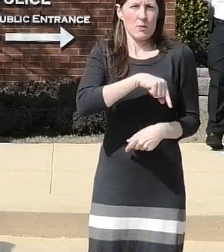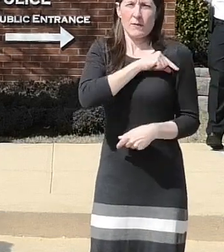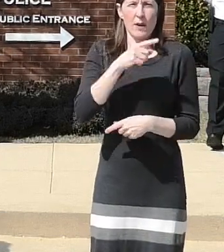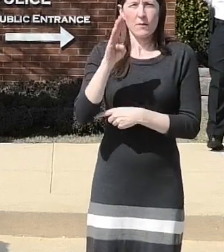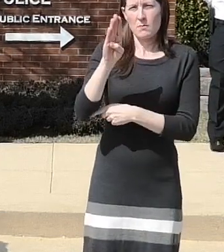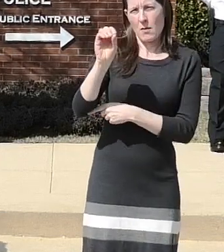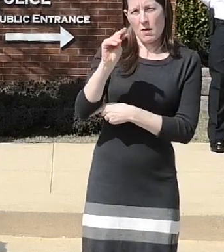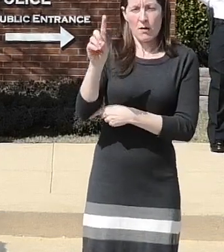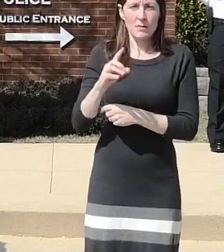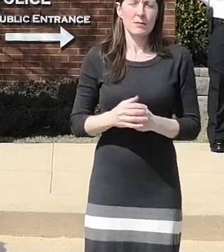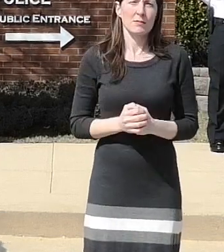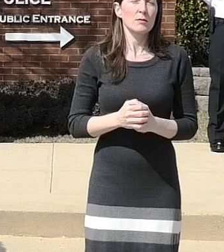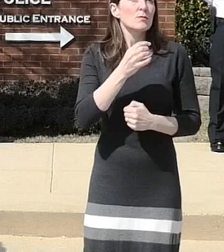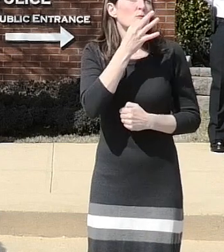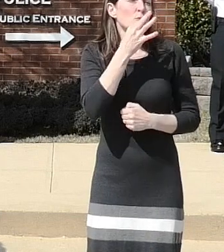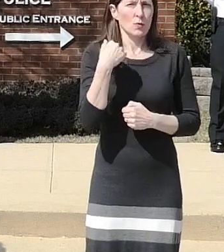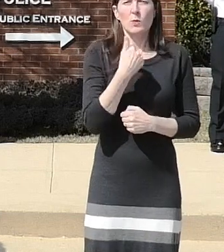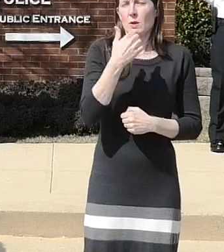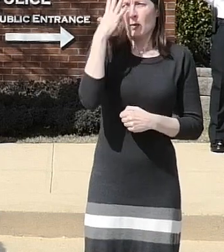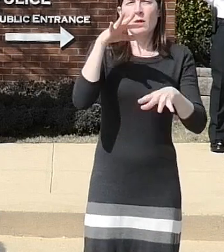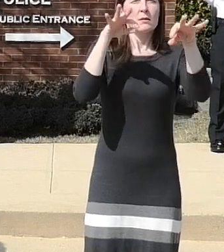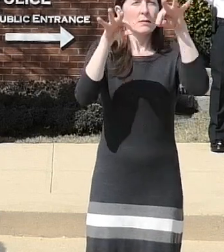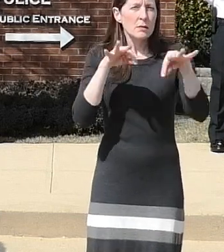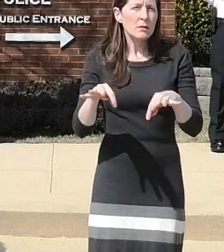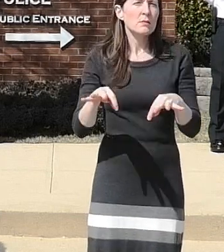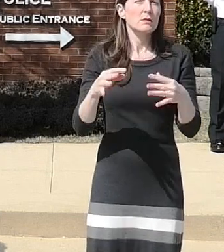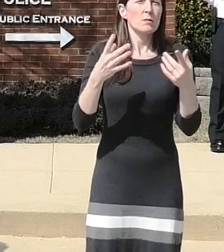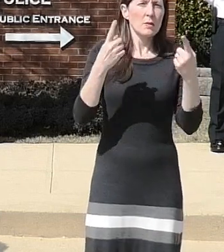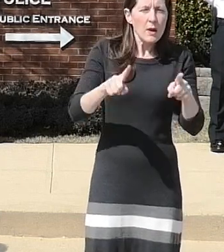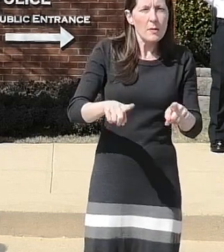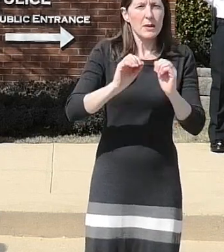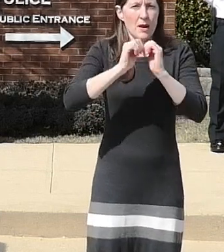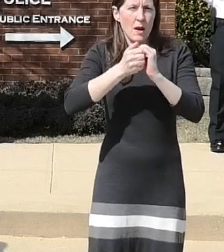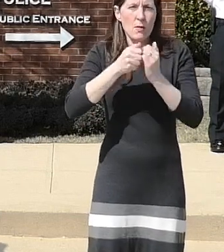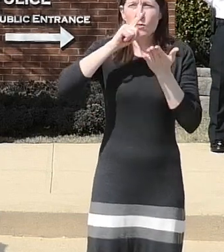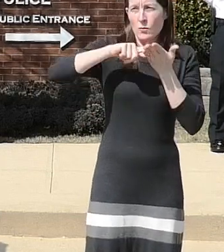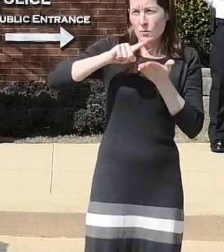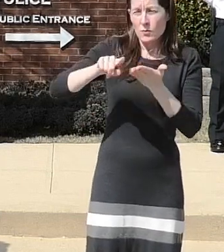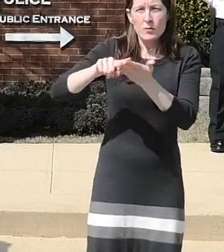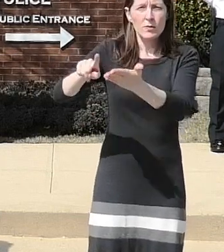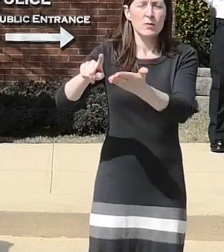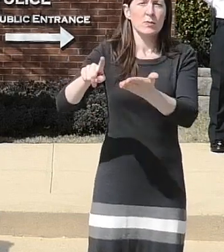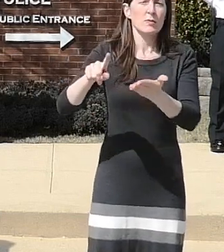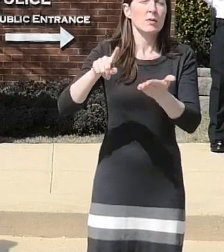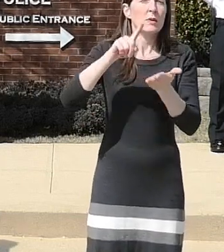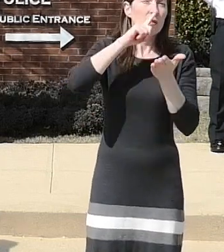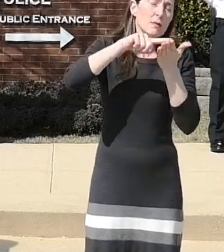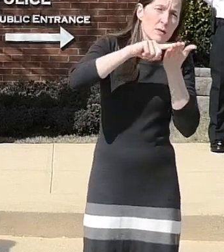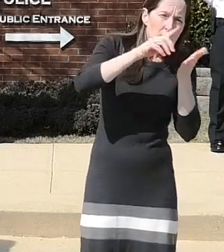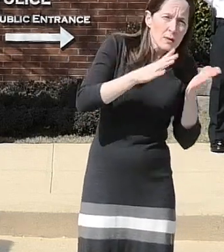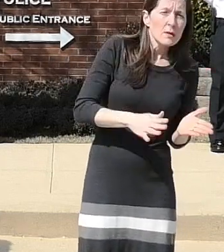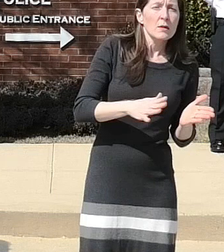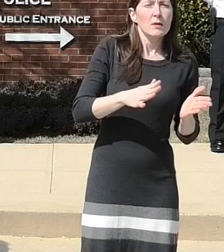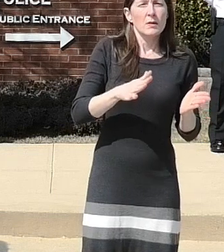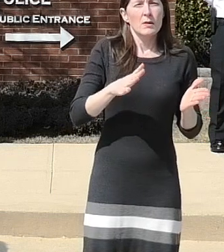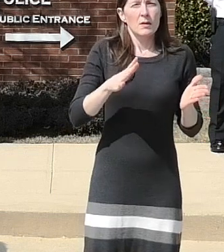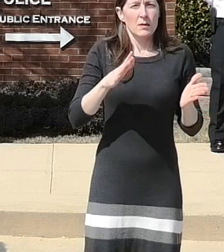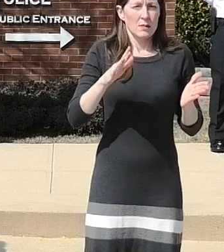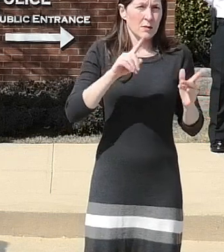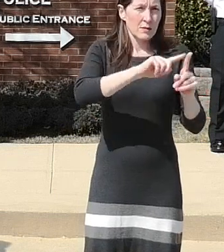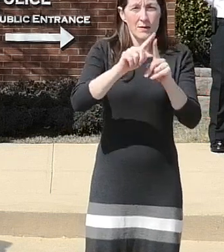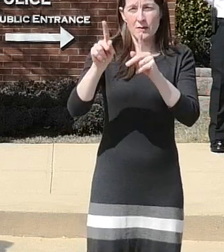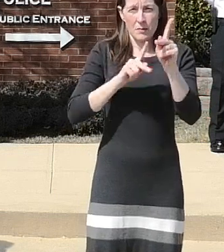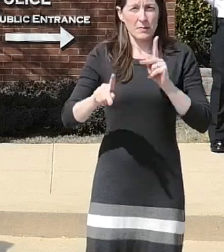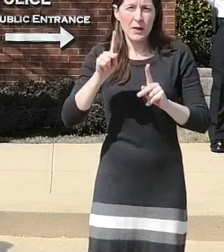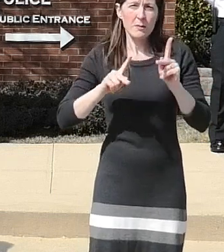investigation and the collaboration between many detectives and investigators who were instrumental in